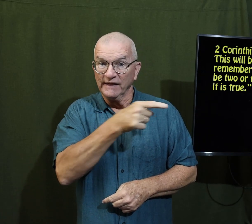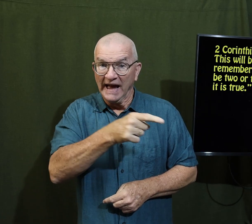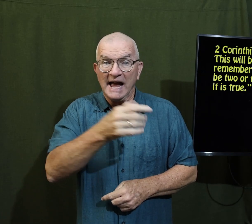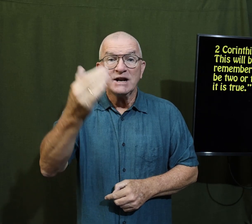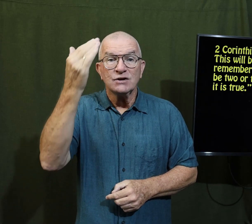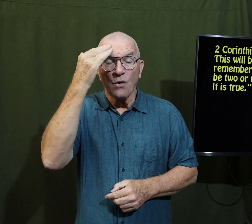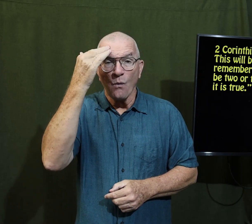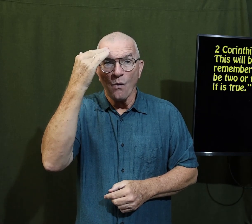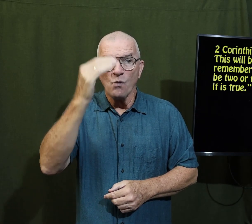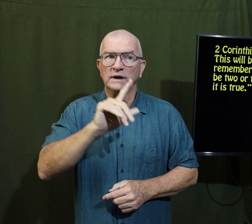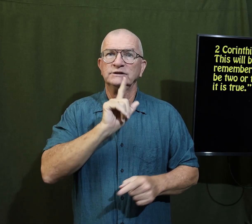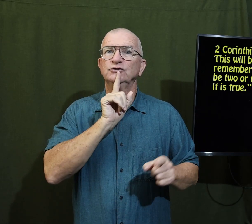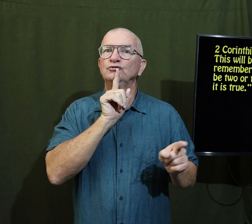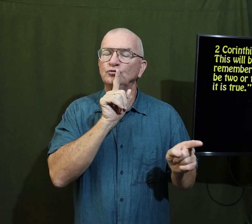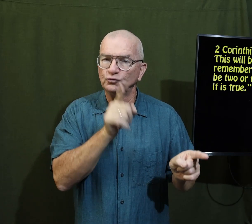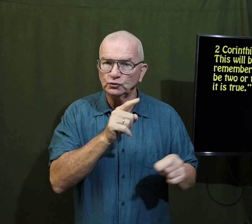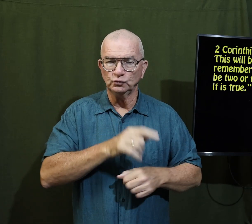that they know it is true.